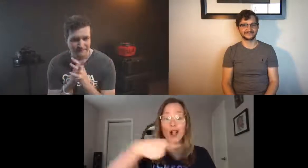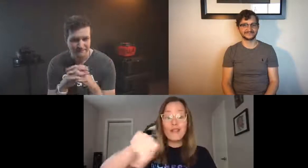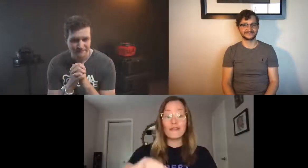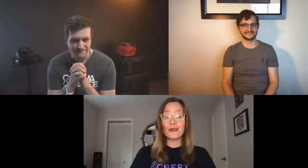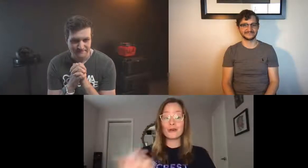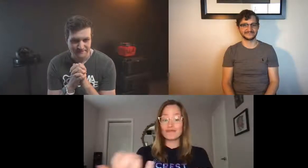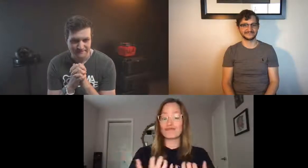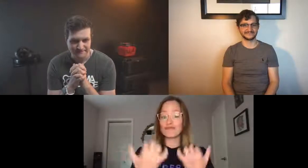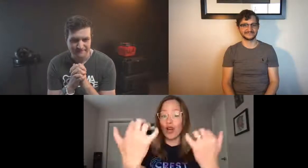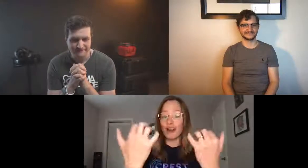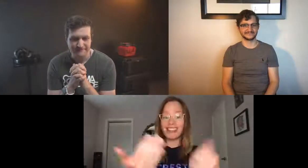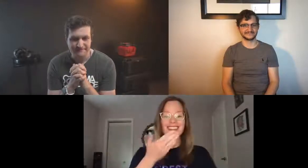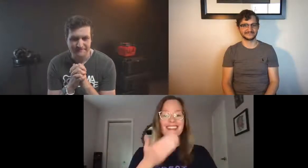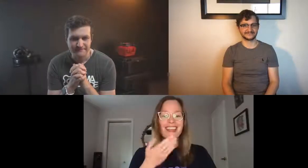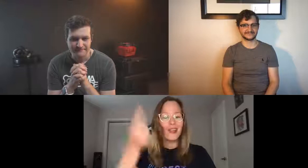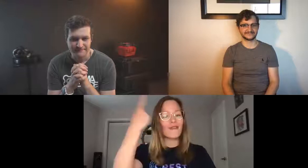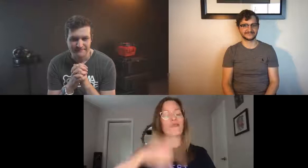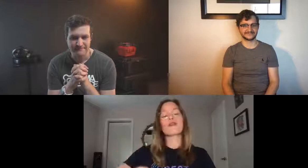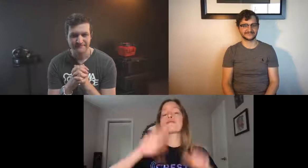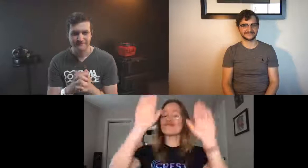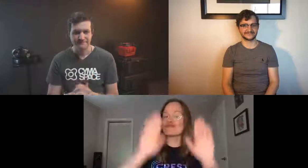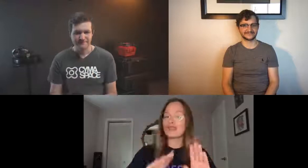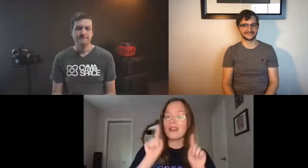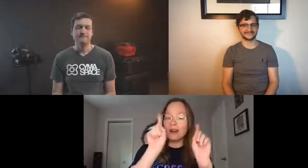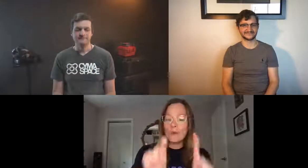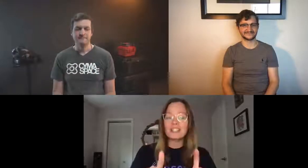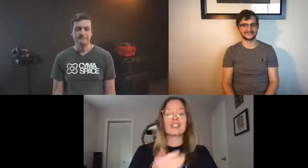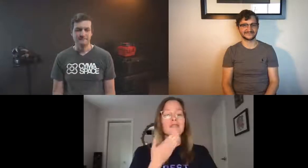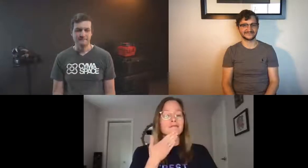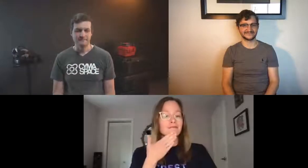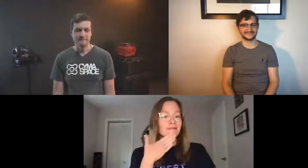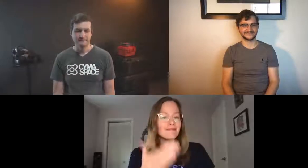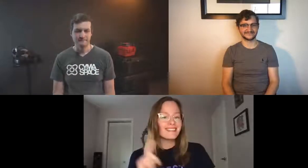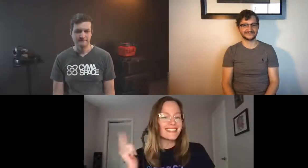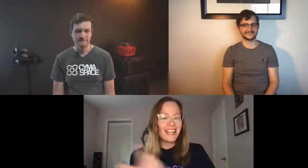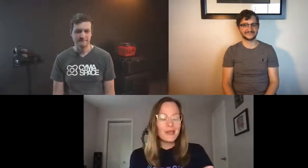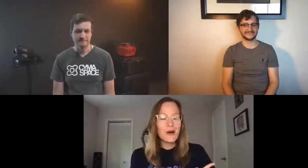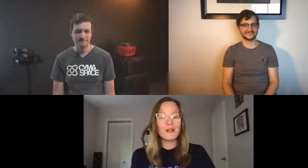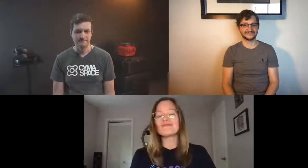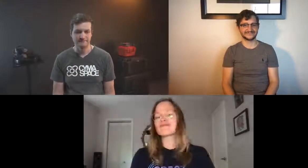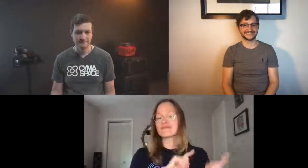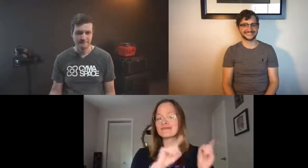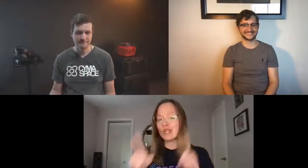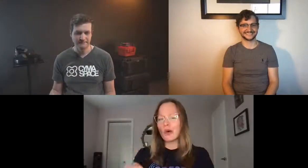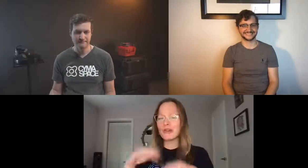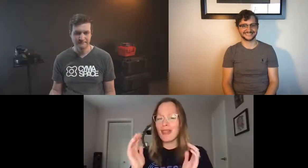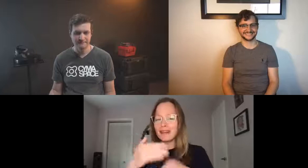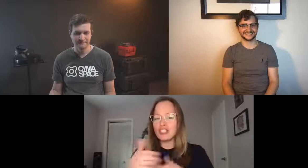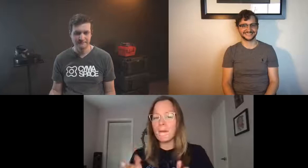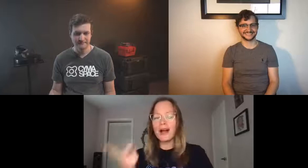thank you so much for the video that you created with the longer presentation and thank you for everyone in the audience for your outstanding questions